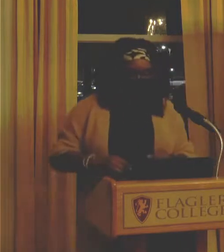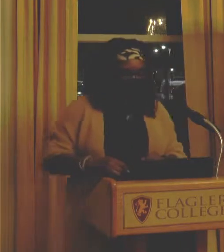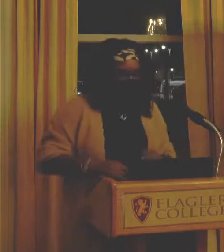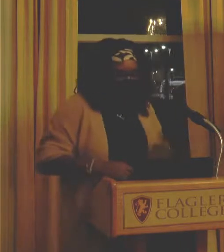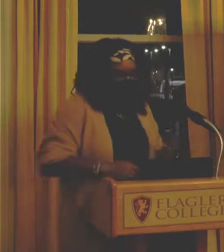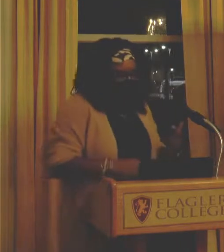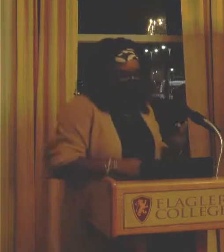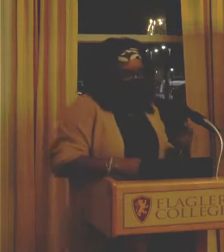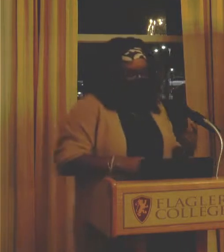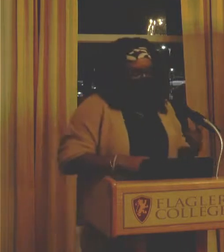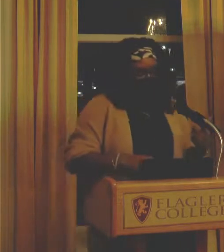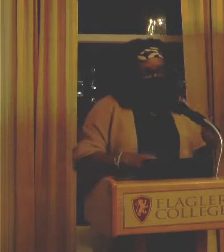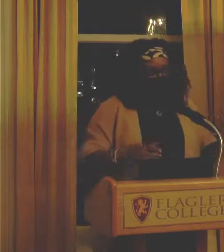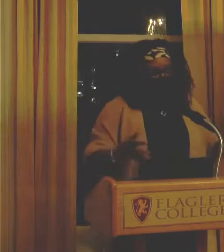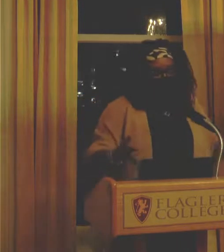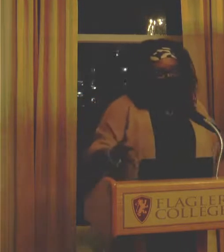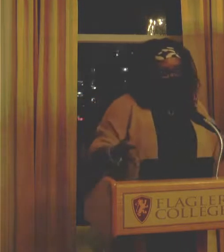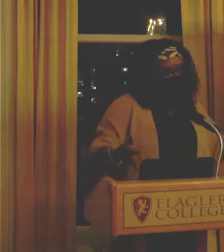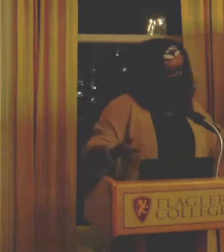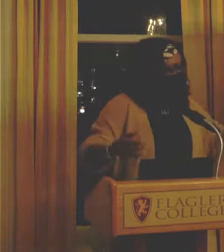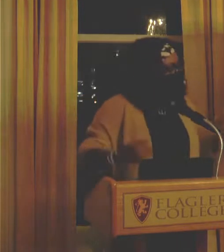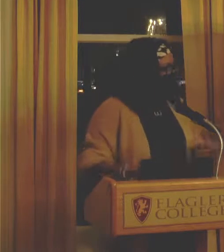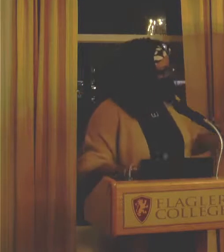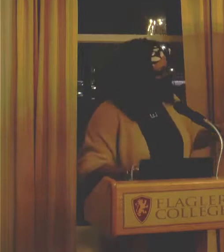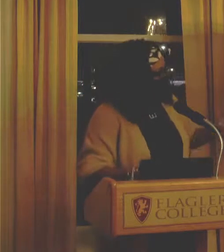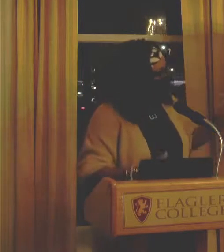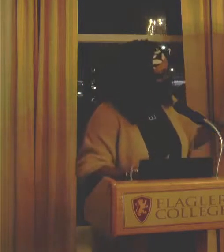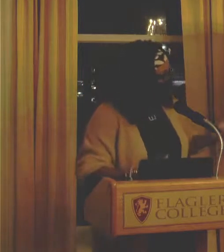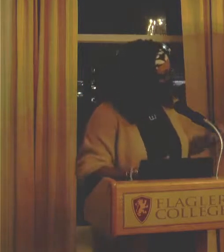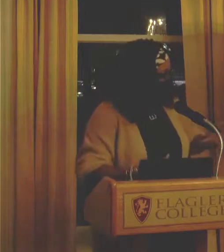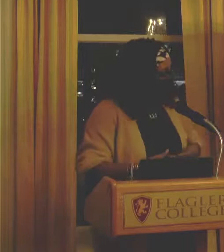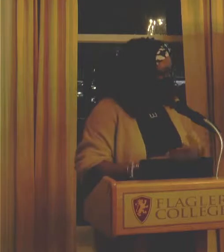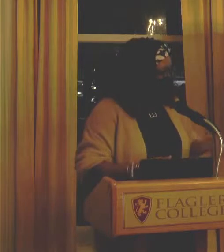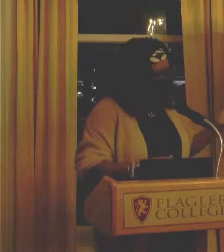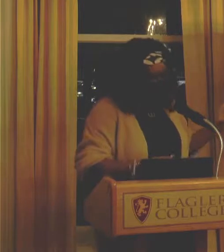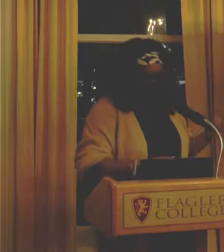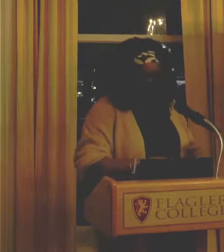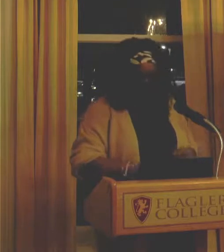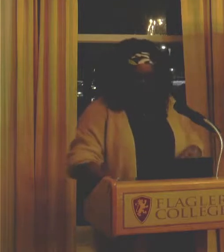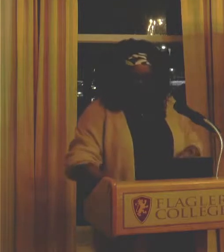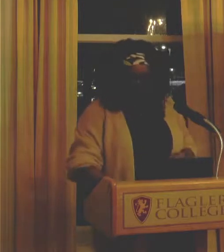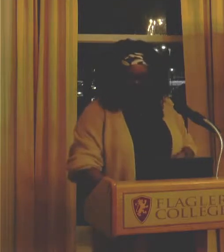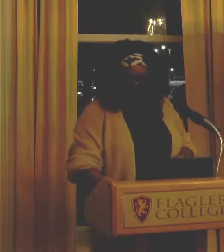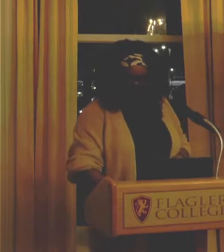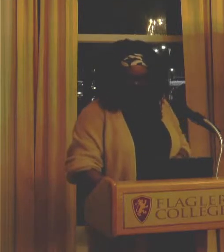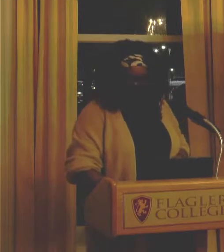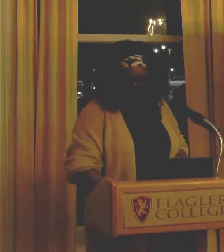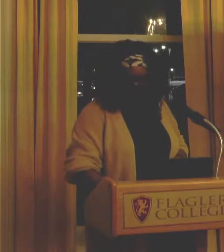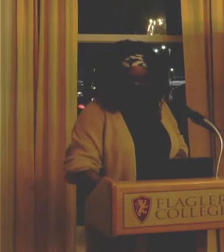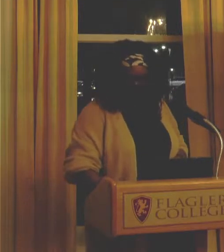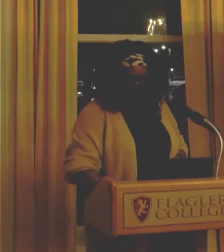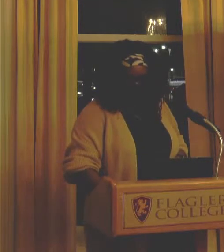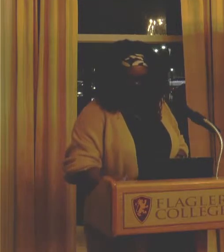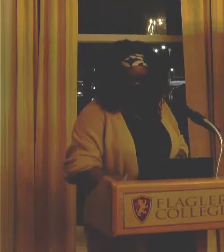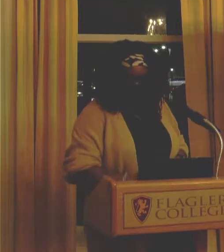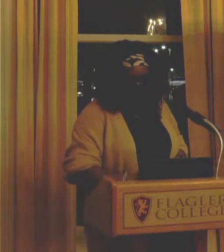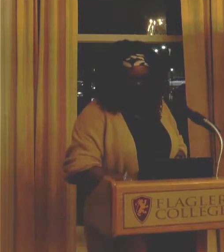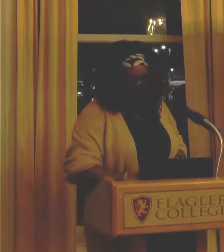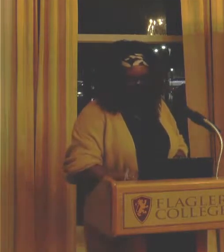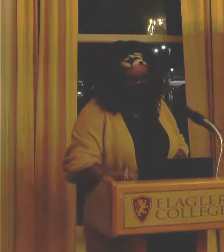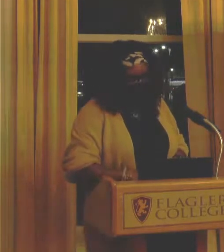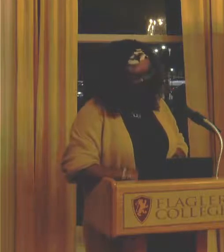vocal, and film. And they love it there. And we love it there. I love it there. So, that's kind of where I am now regarding teaching.